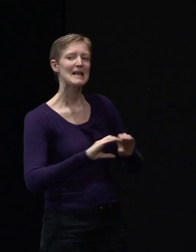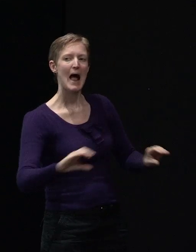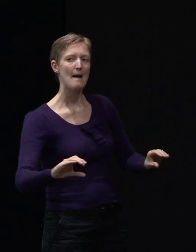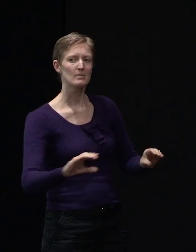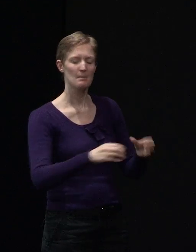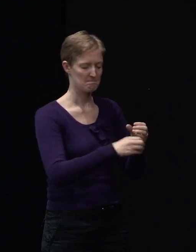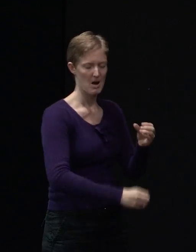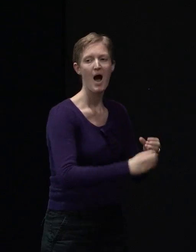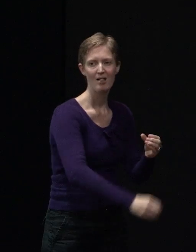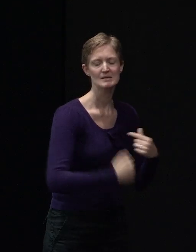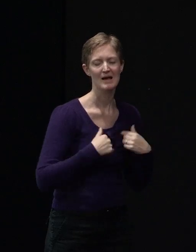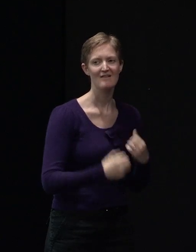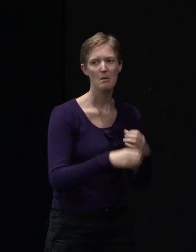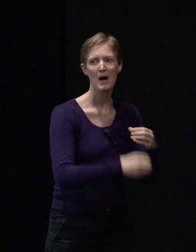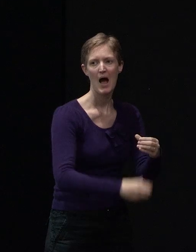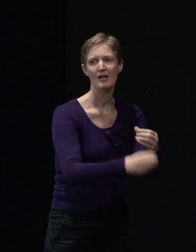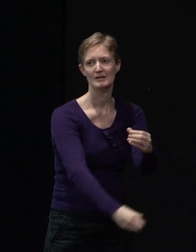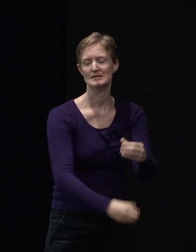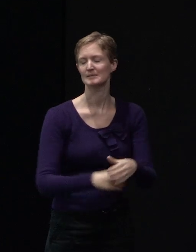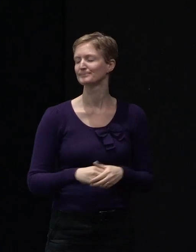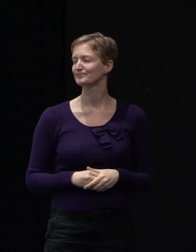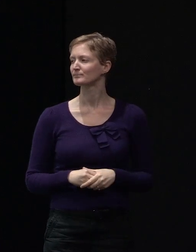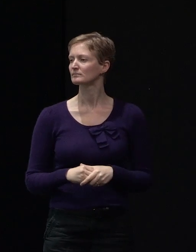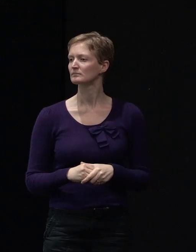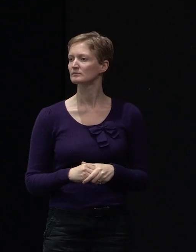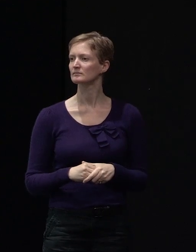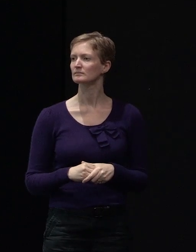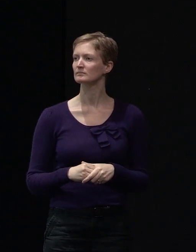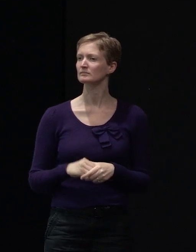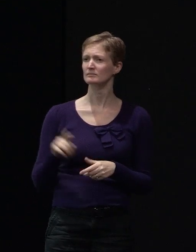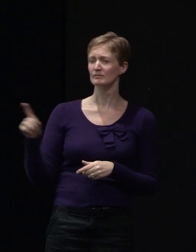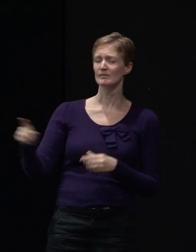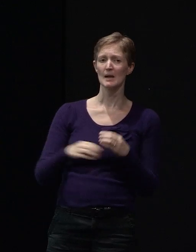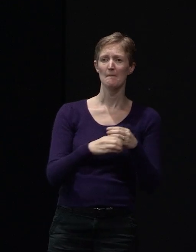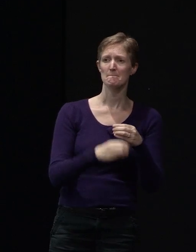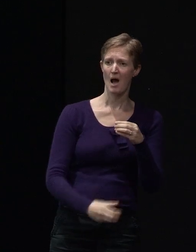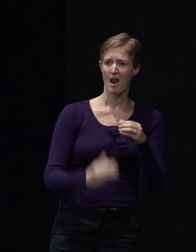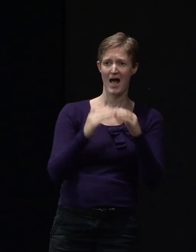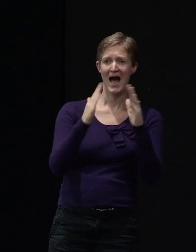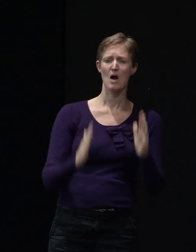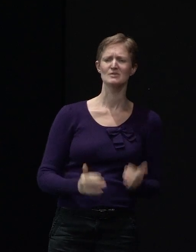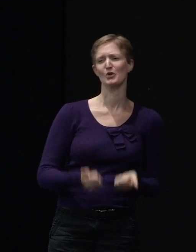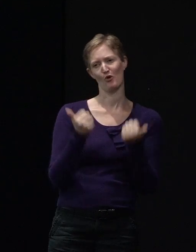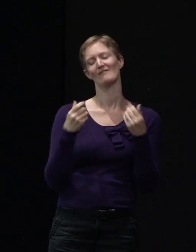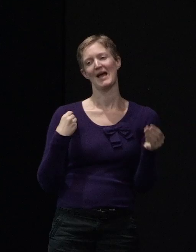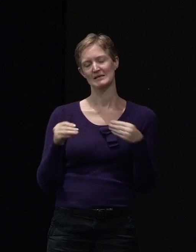fine, they can be packed. A piled house is actually the most flexible, and